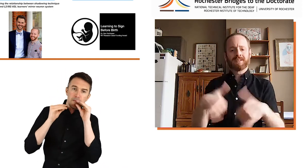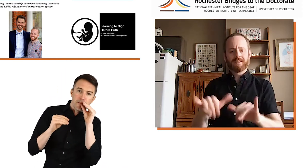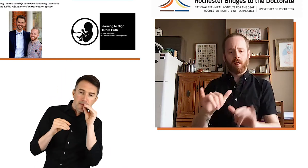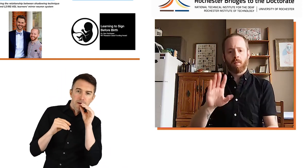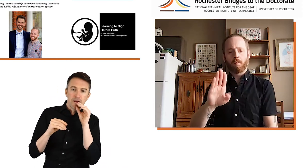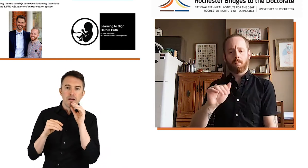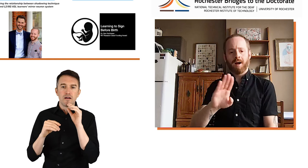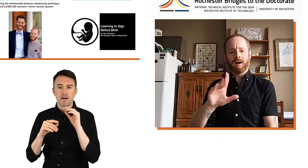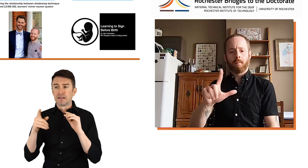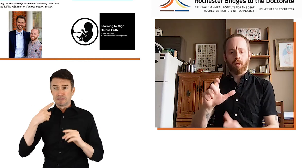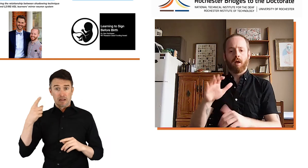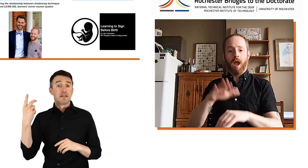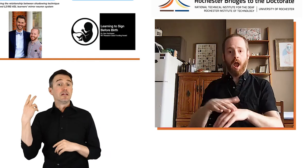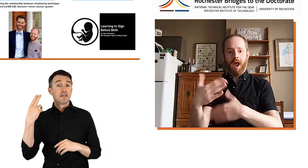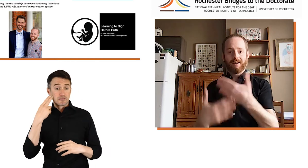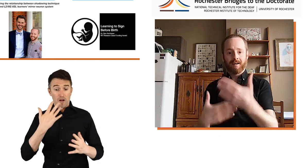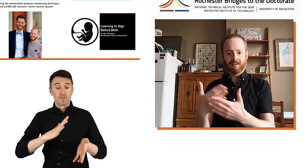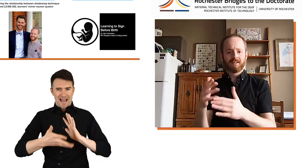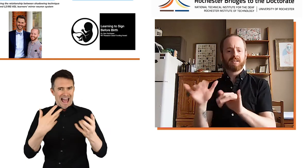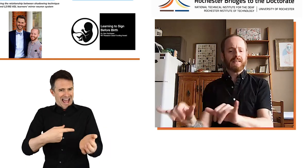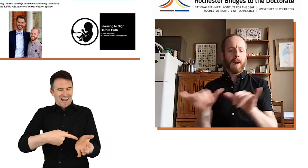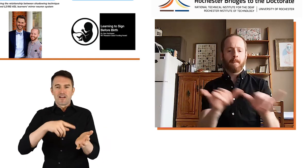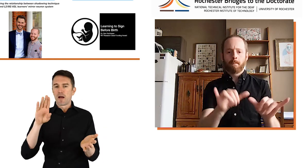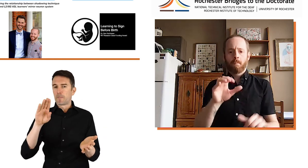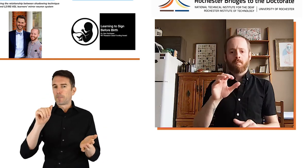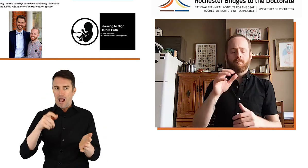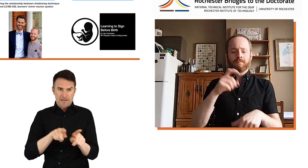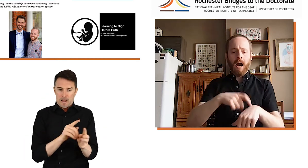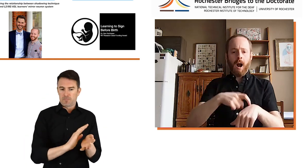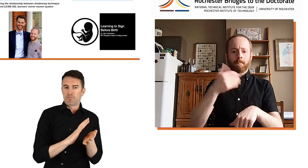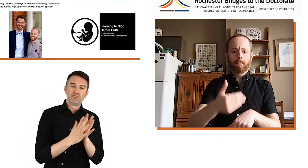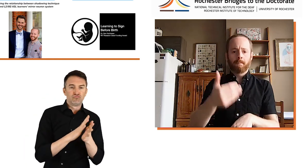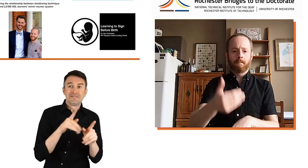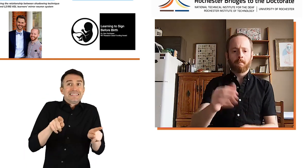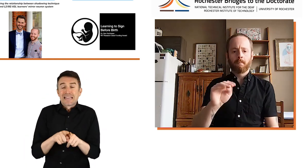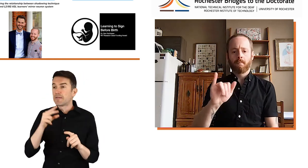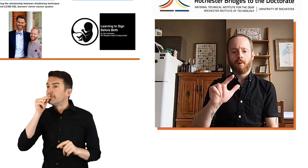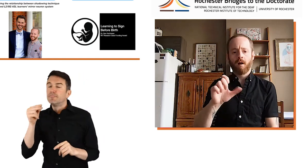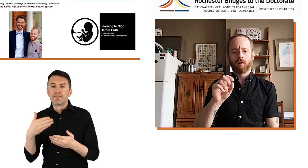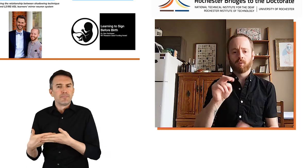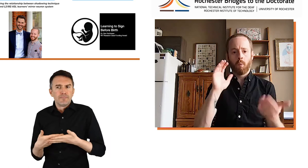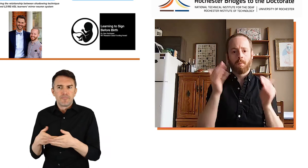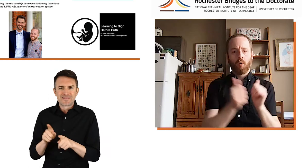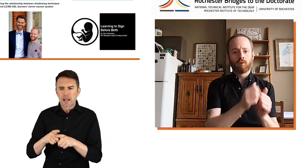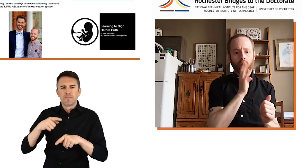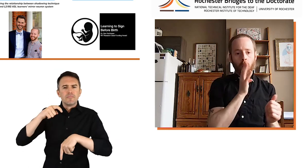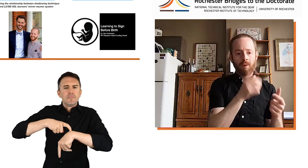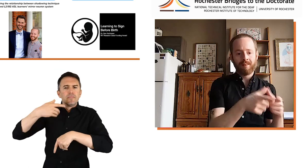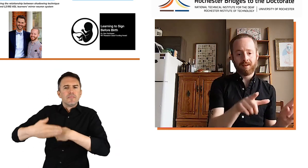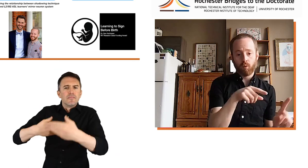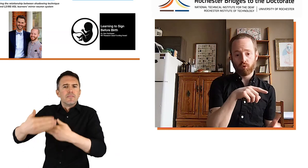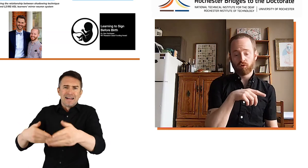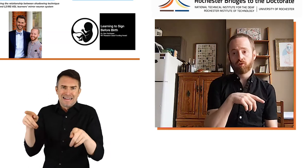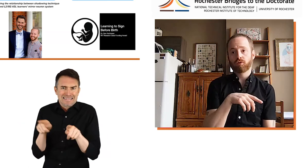who are exposed to sign language still babble on their hands using sign language, with milestones